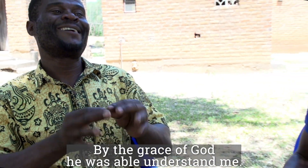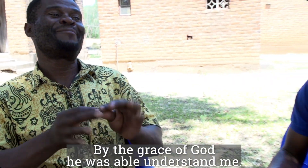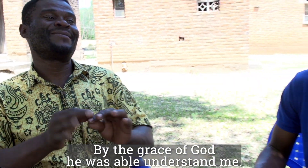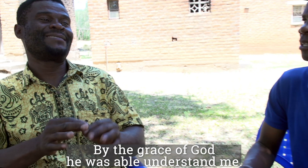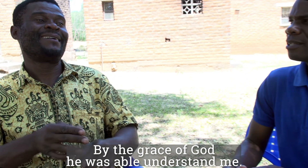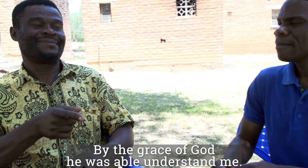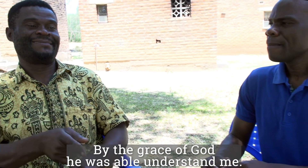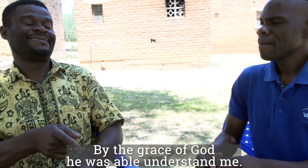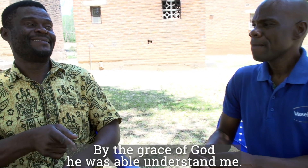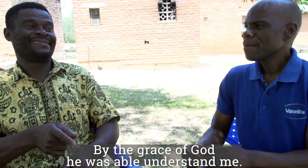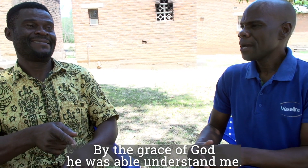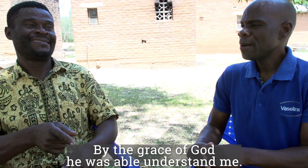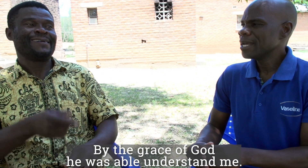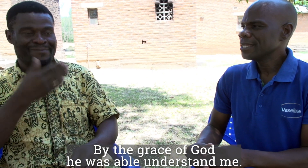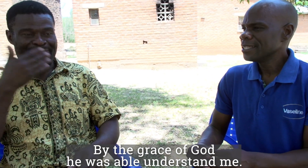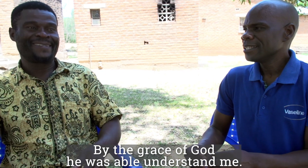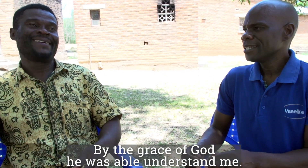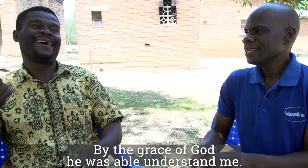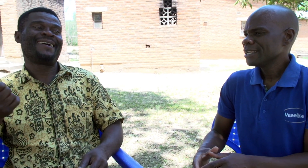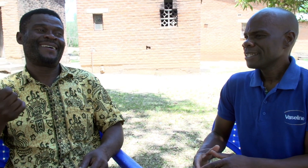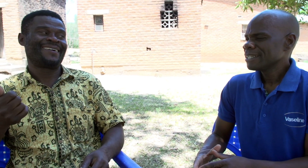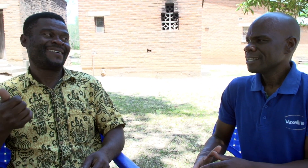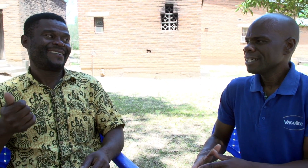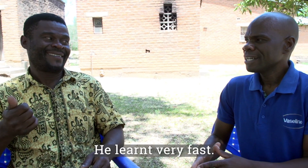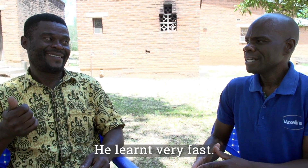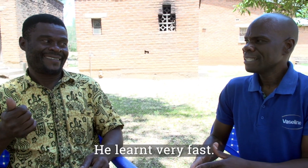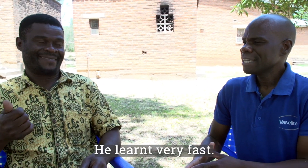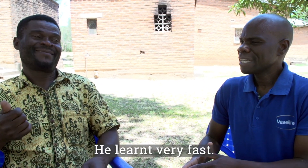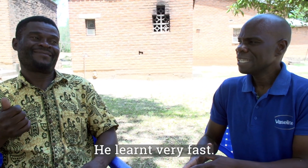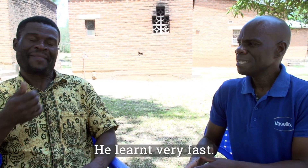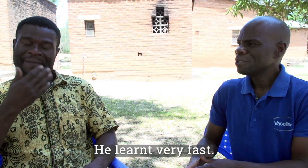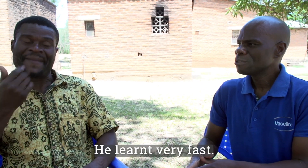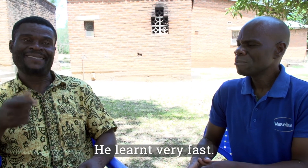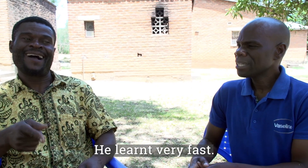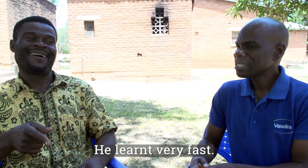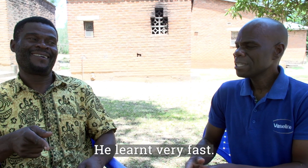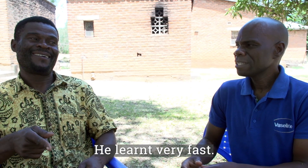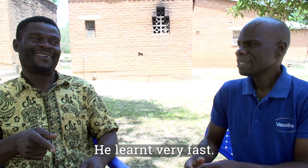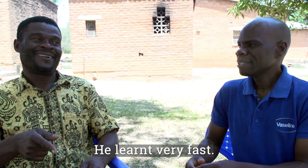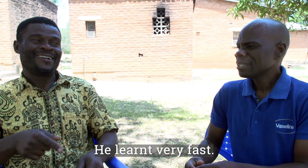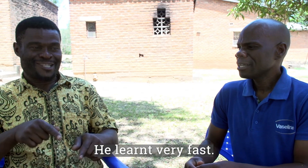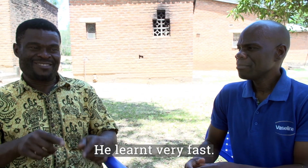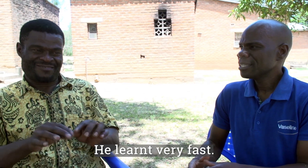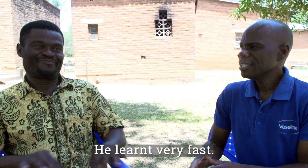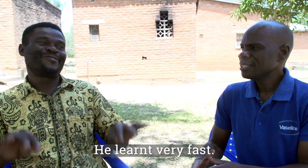me by then And he can learn so faster By then